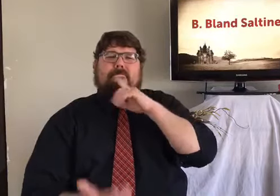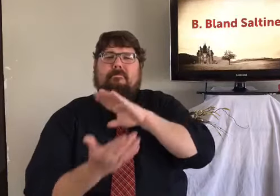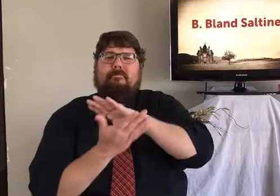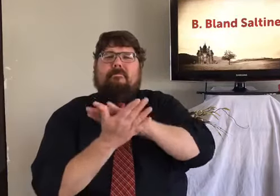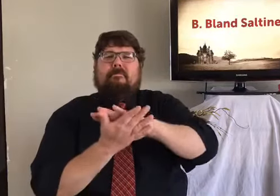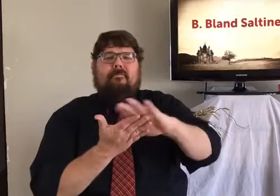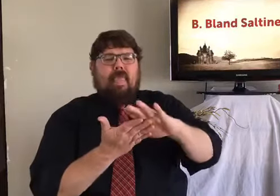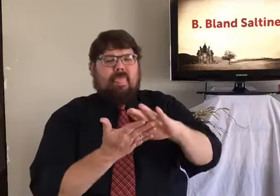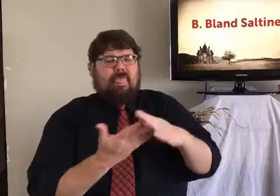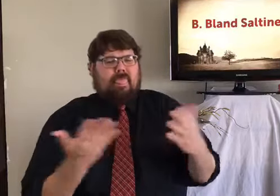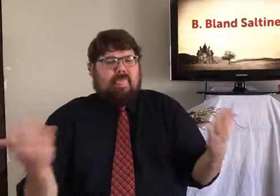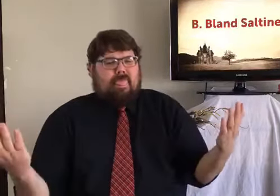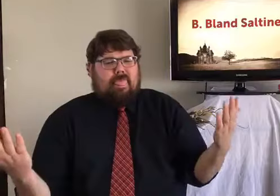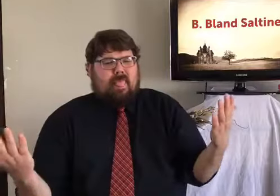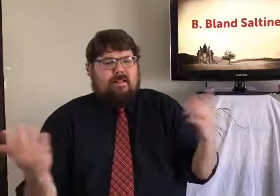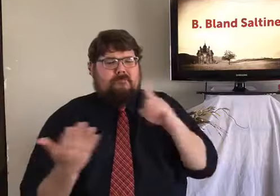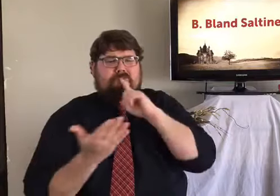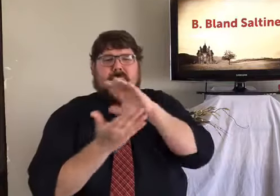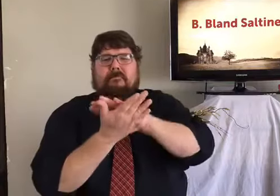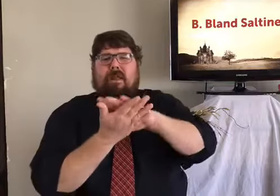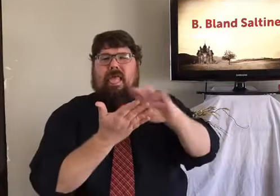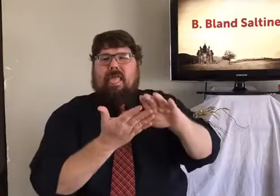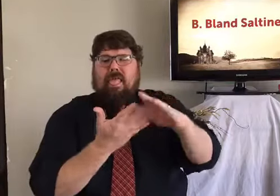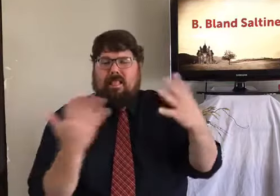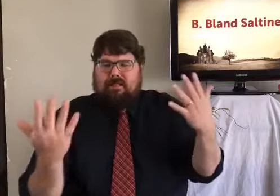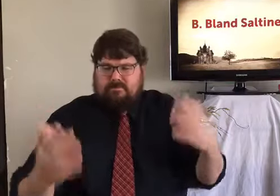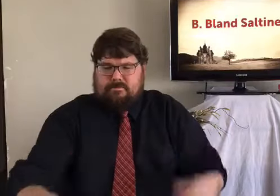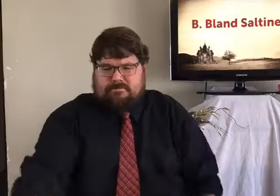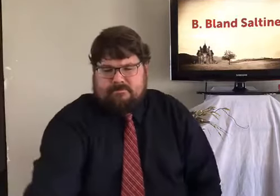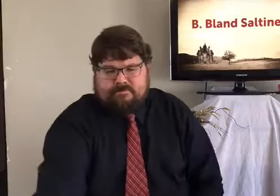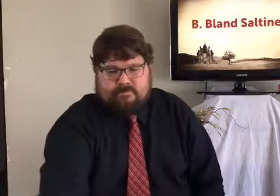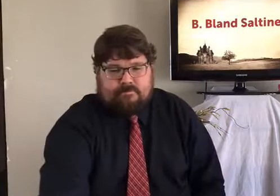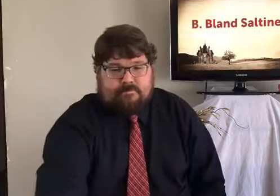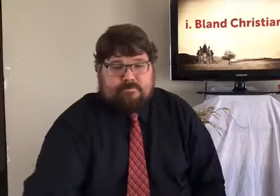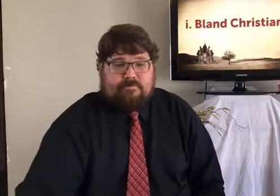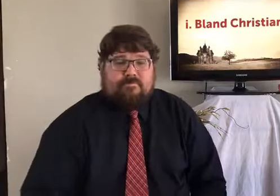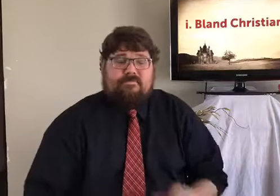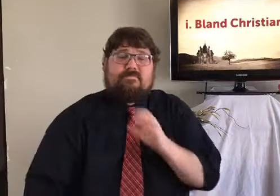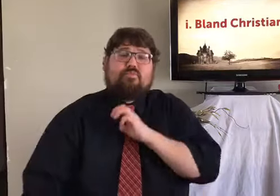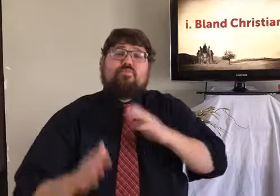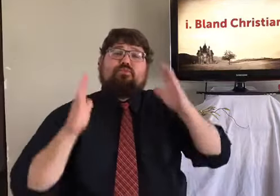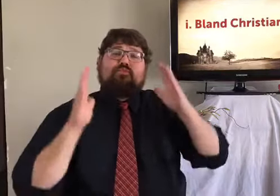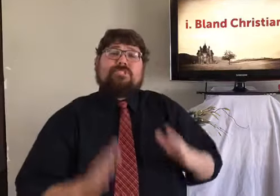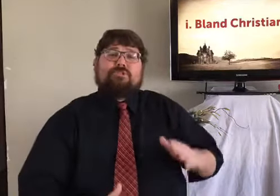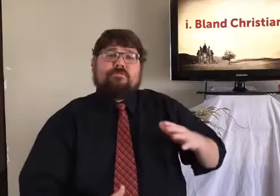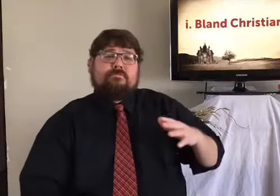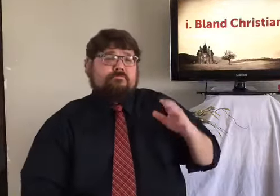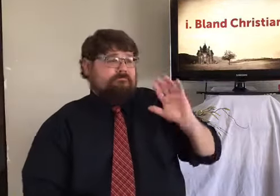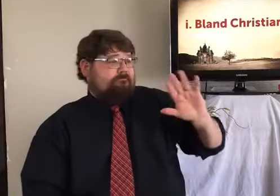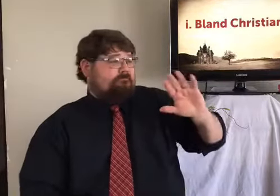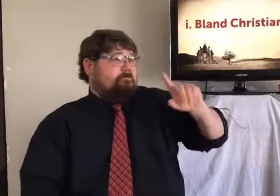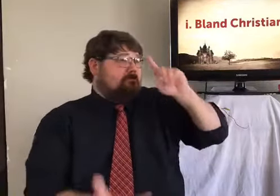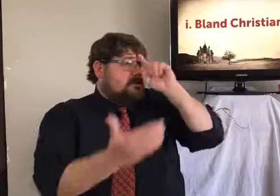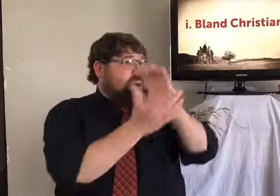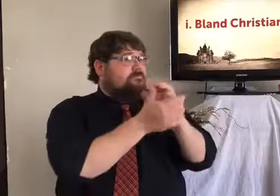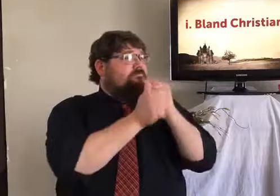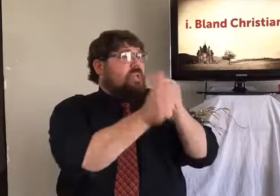So we've talked about how some salt can be kind of bland, right? It's kind of plain and bland.